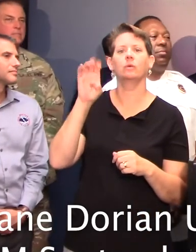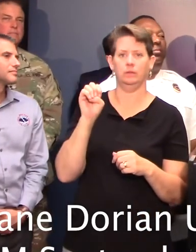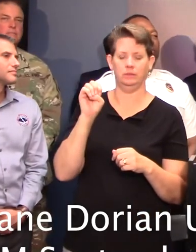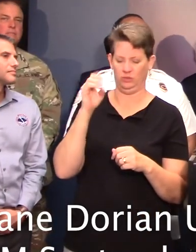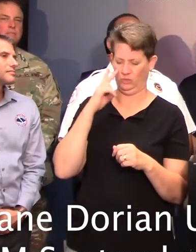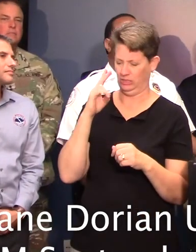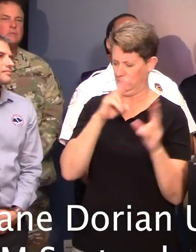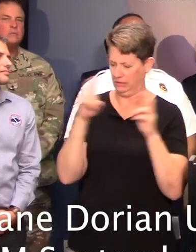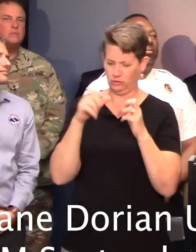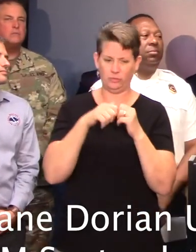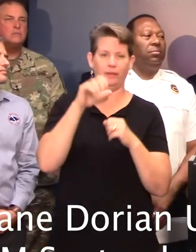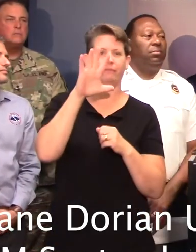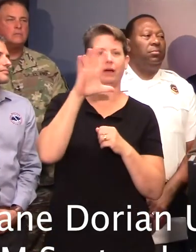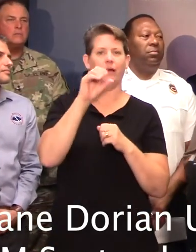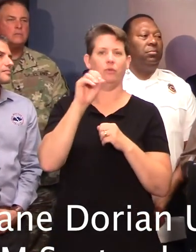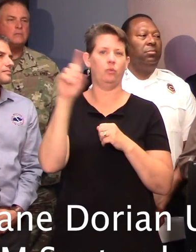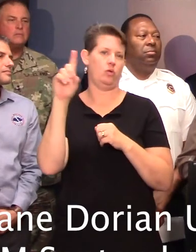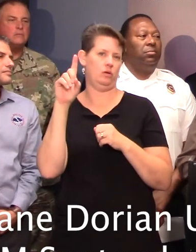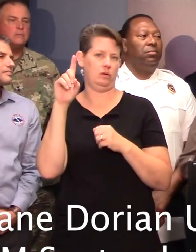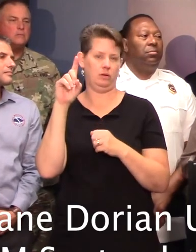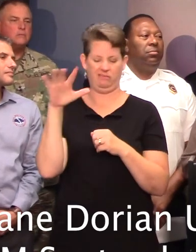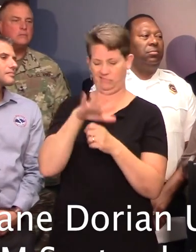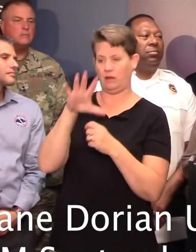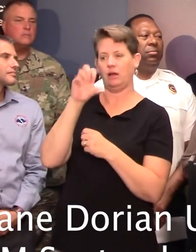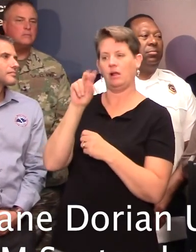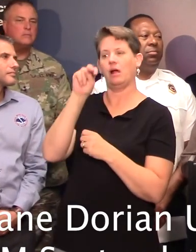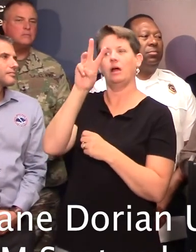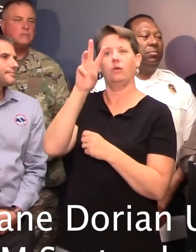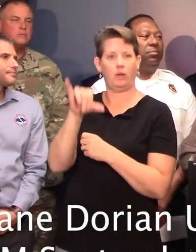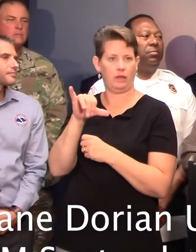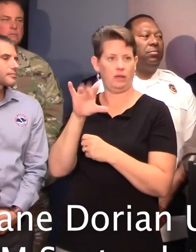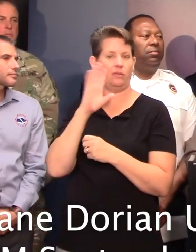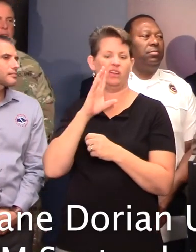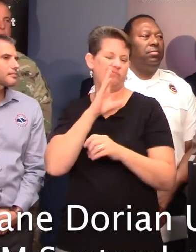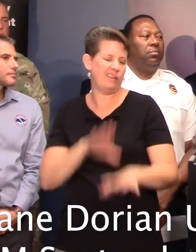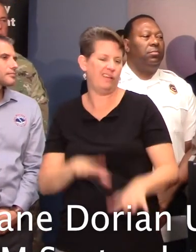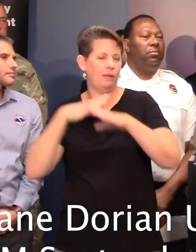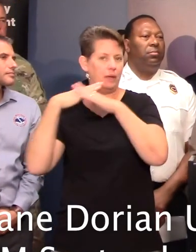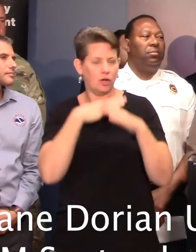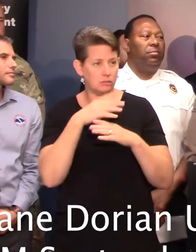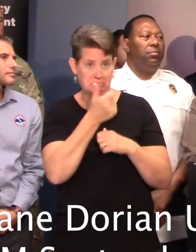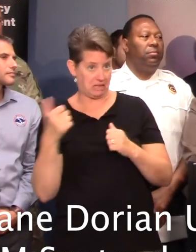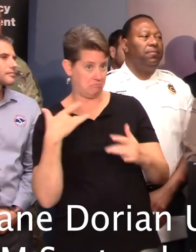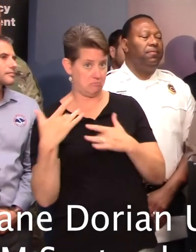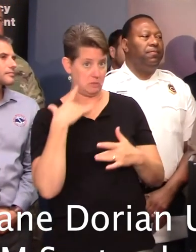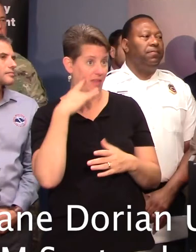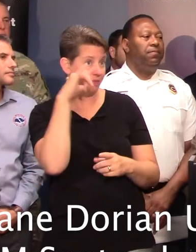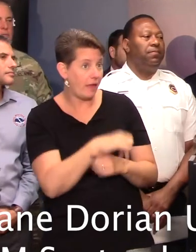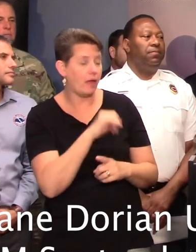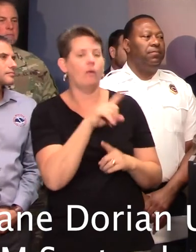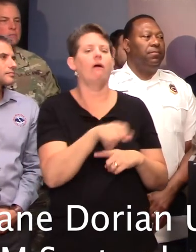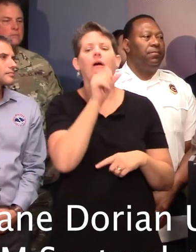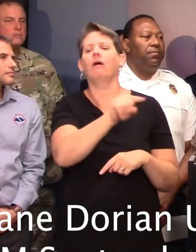US 501 in the Conway area that required some flood barriers. Are there any concerns about that roadway or other